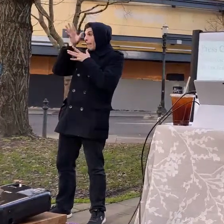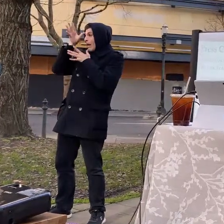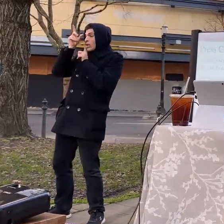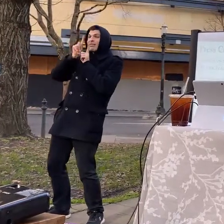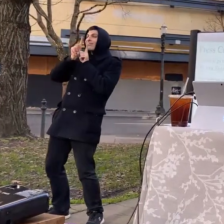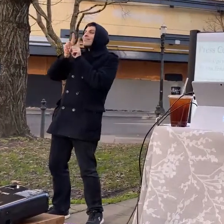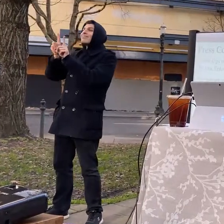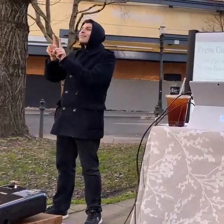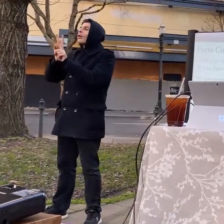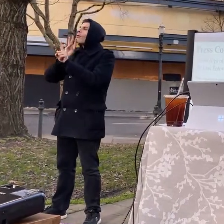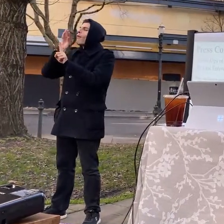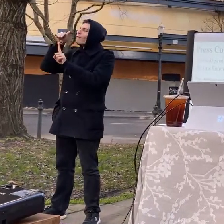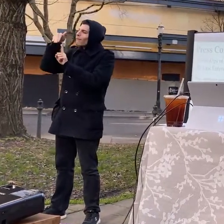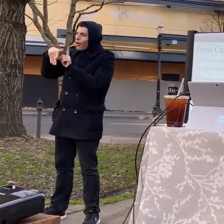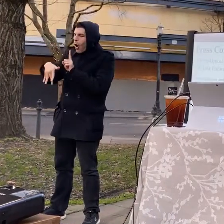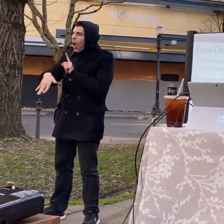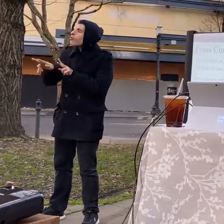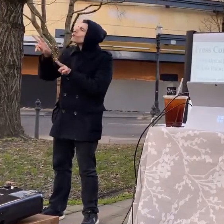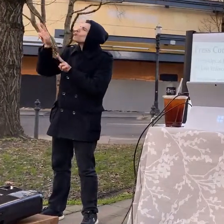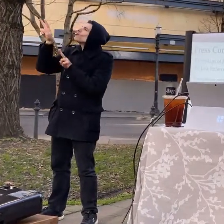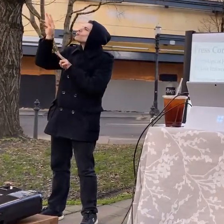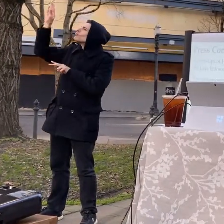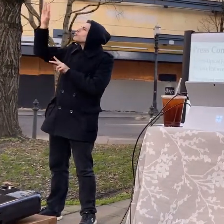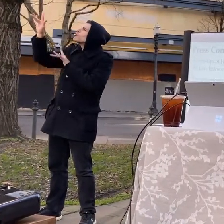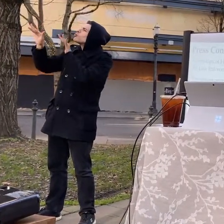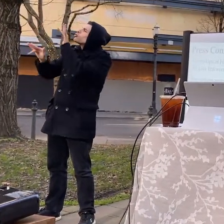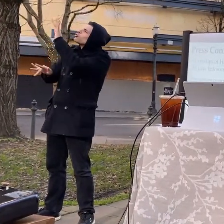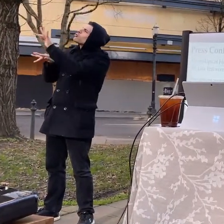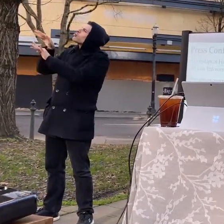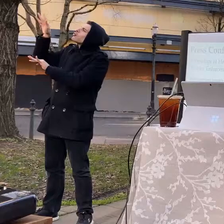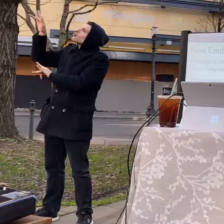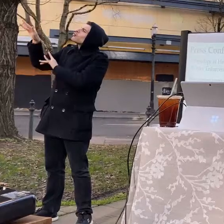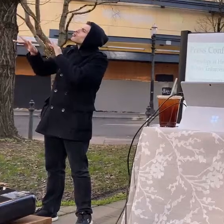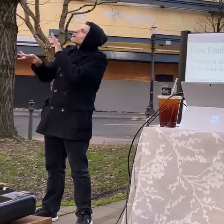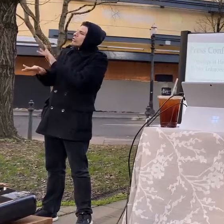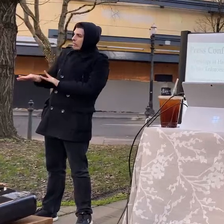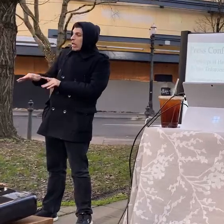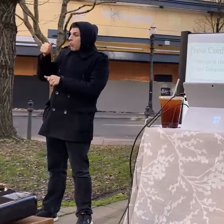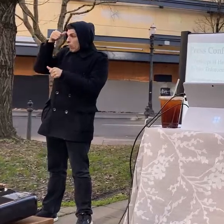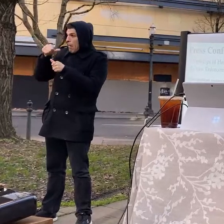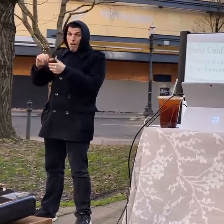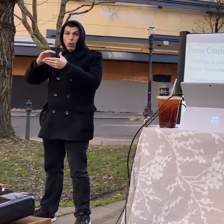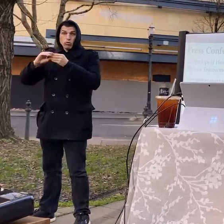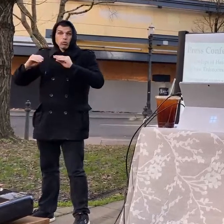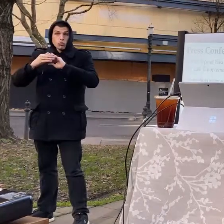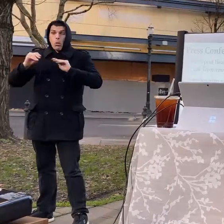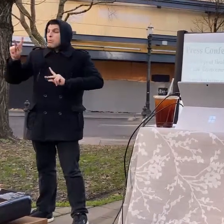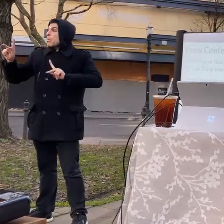basically we learned of um or we know of it being called willamette falls